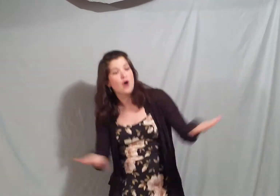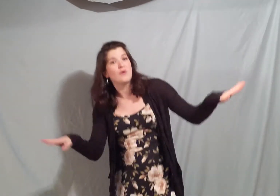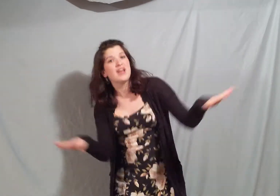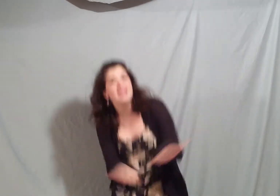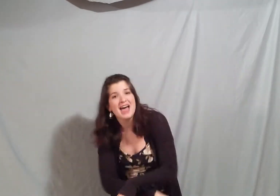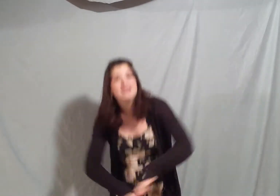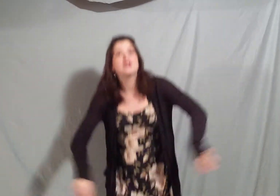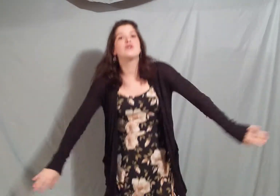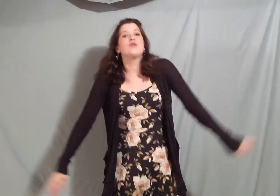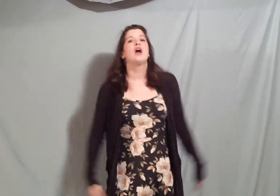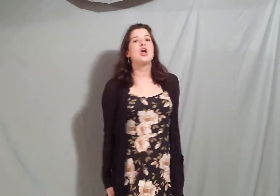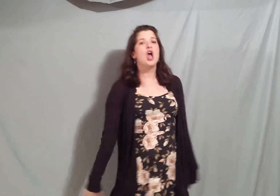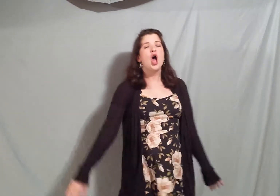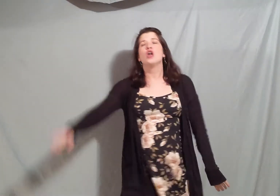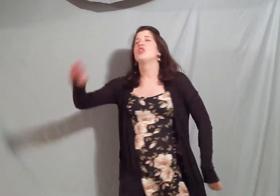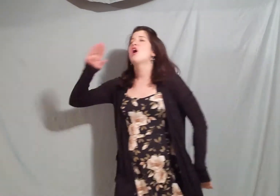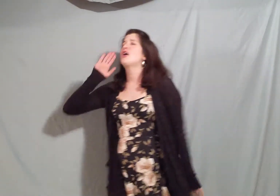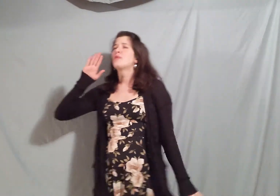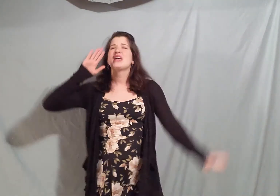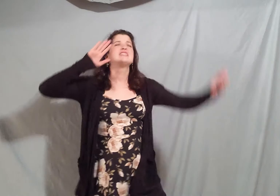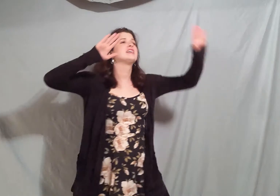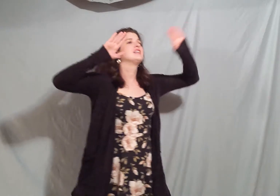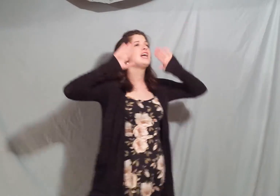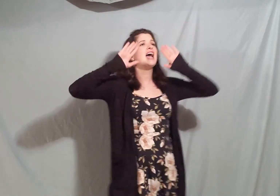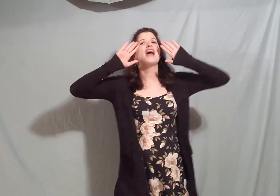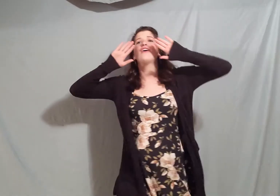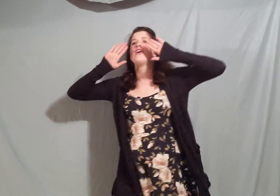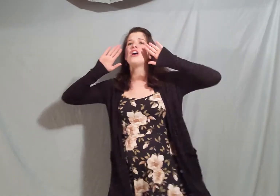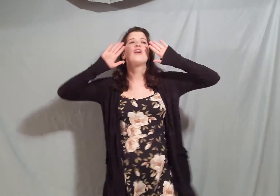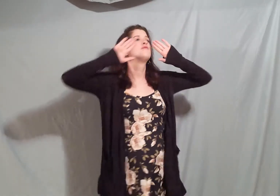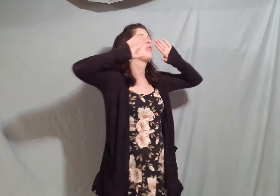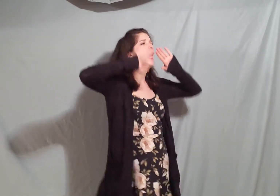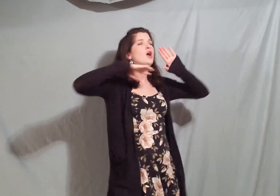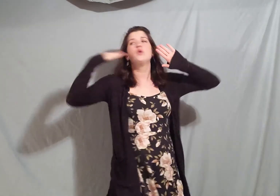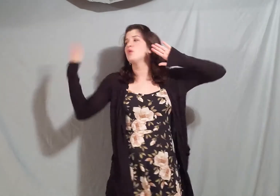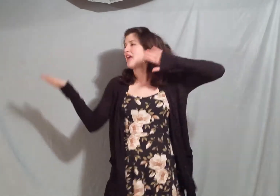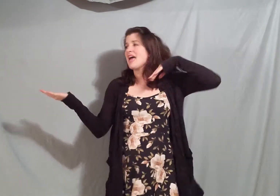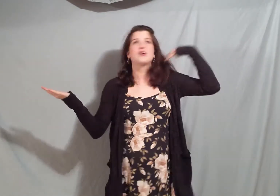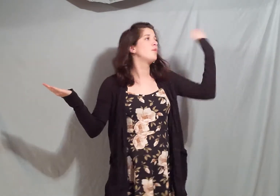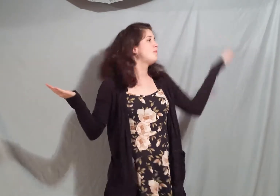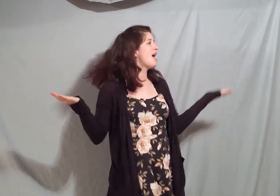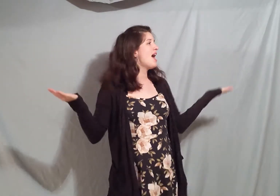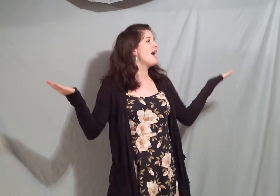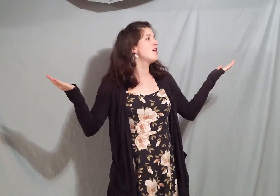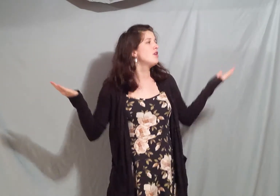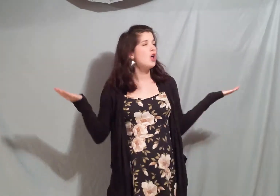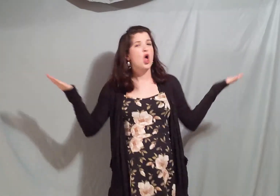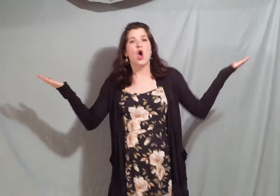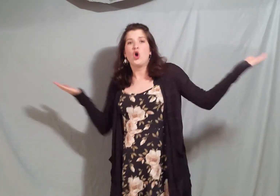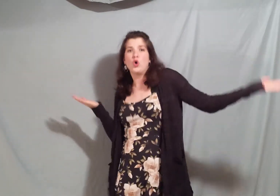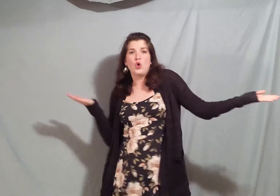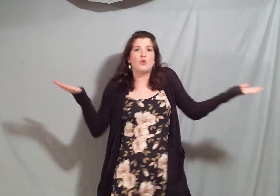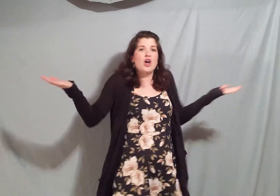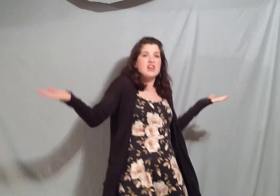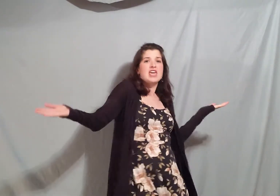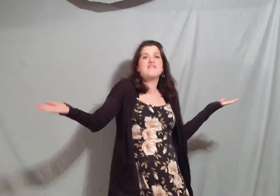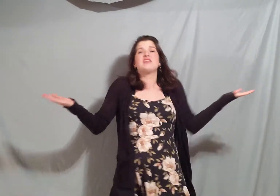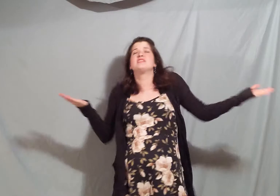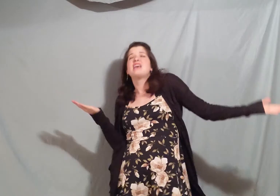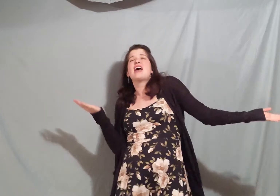one like you Lord we declare, who can't compare Who would even dare,